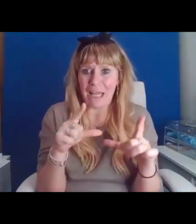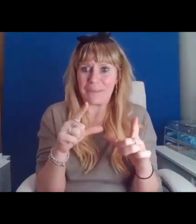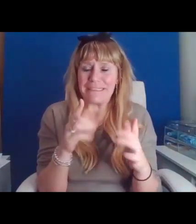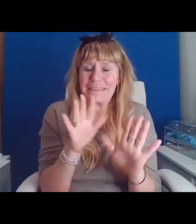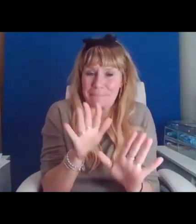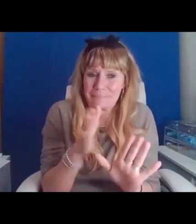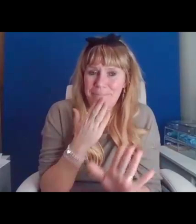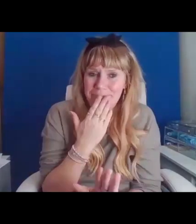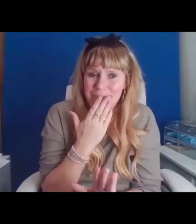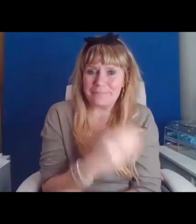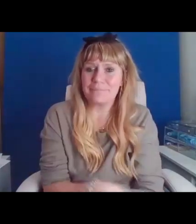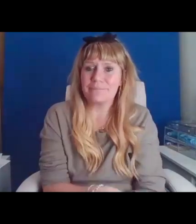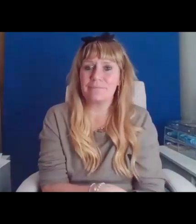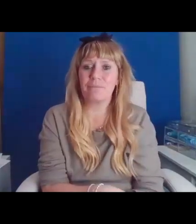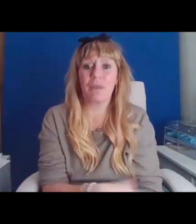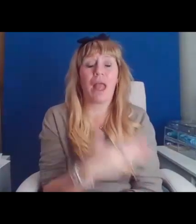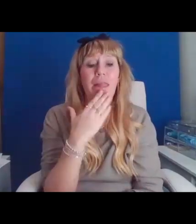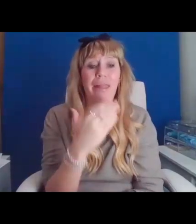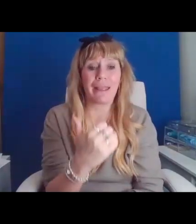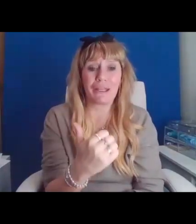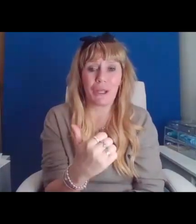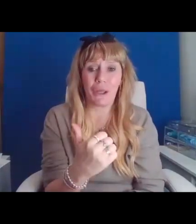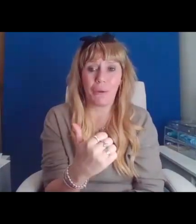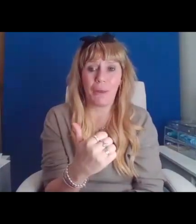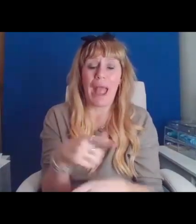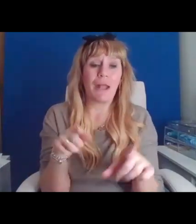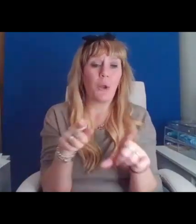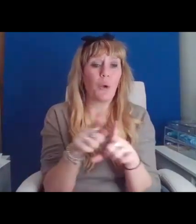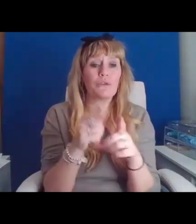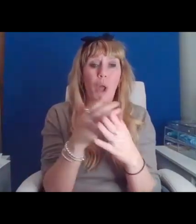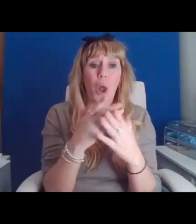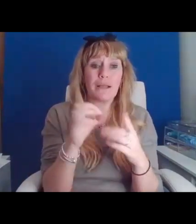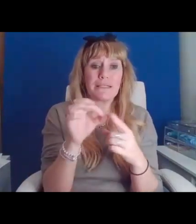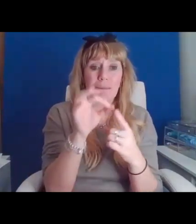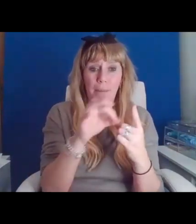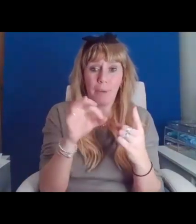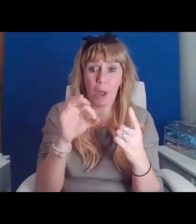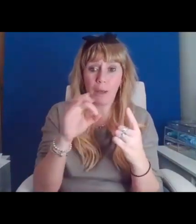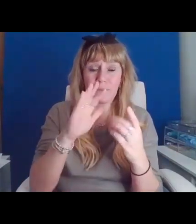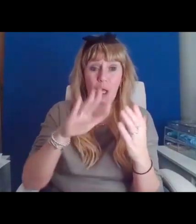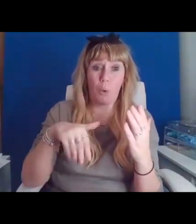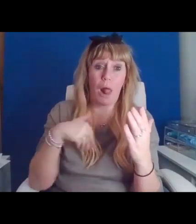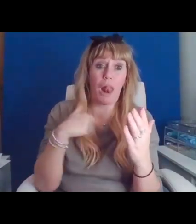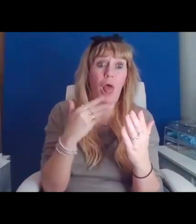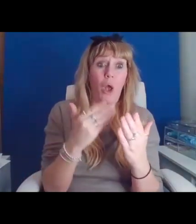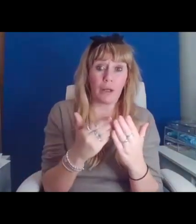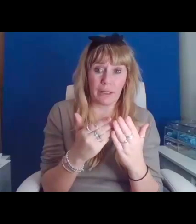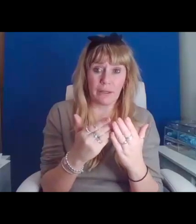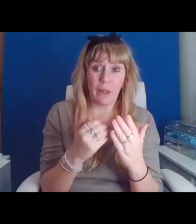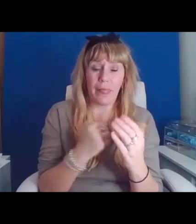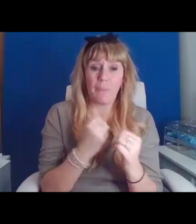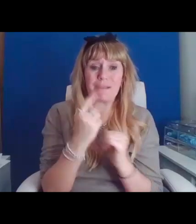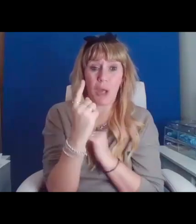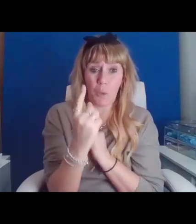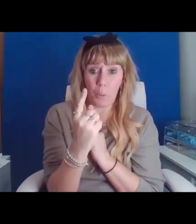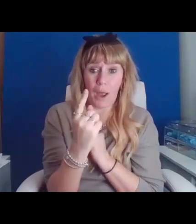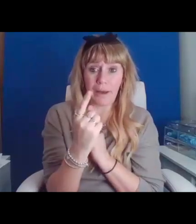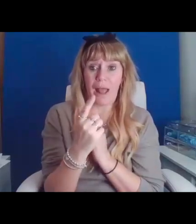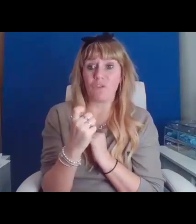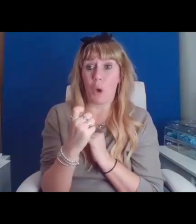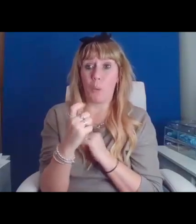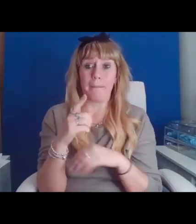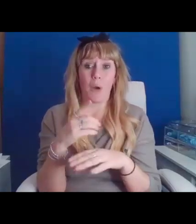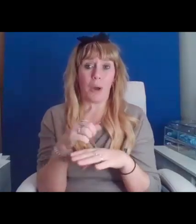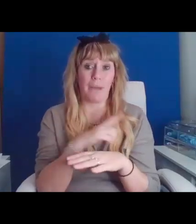Thank you. I'm also, a lot of my poems are quite long, so that was my one. And I've got another one because I timed myself